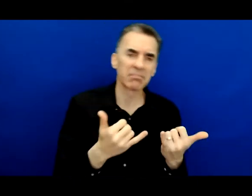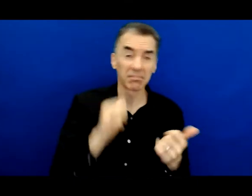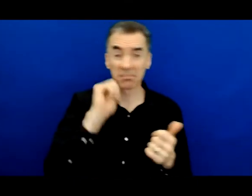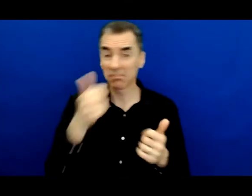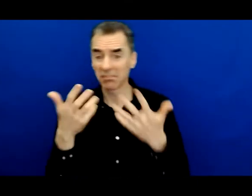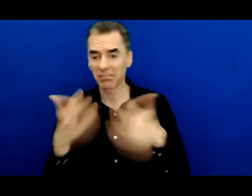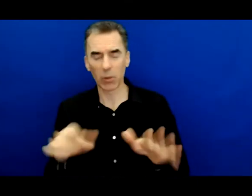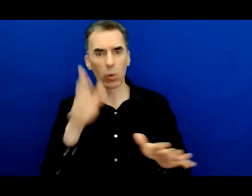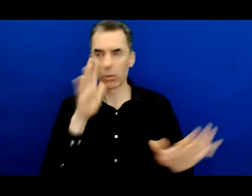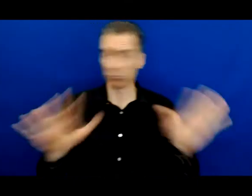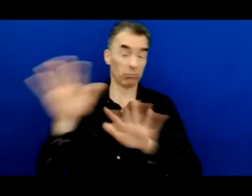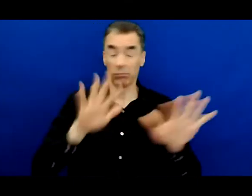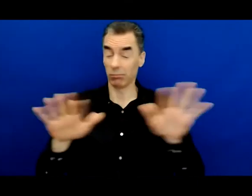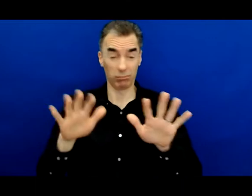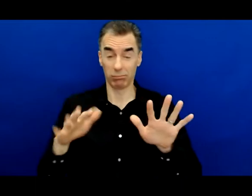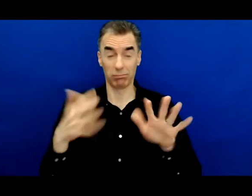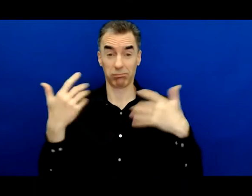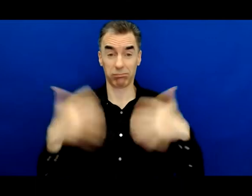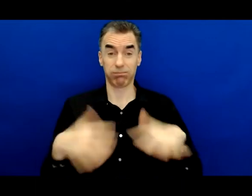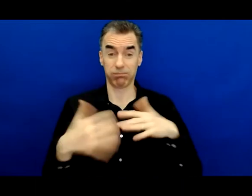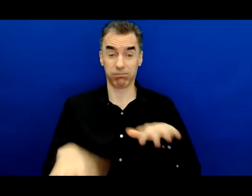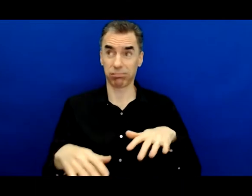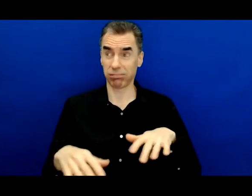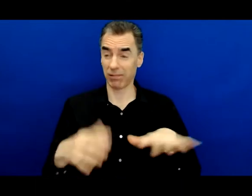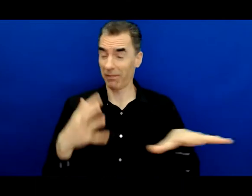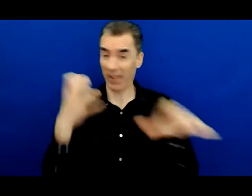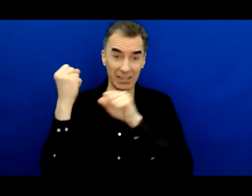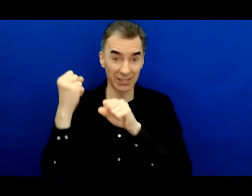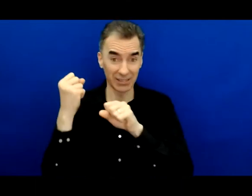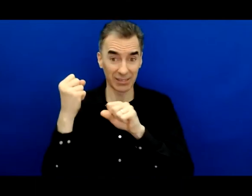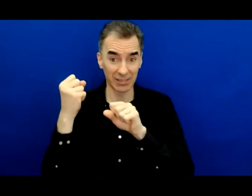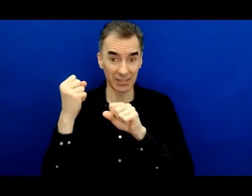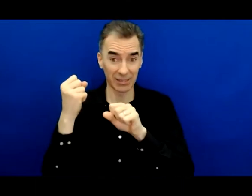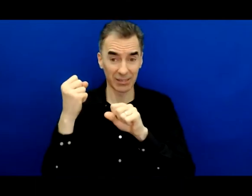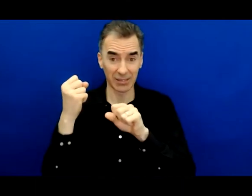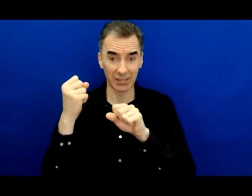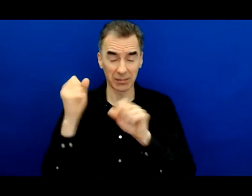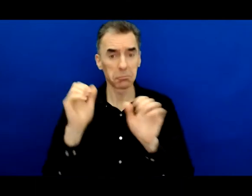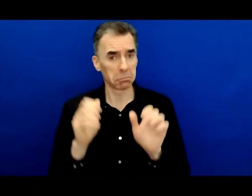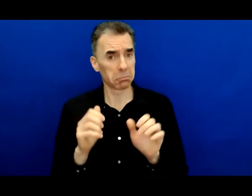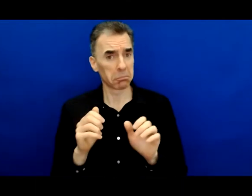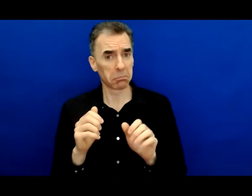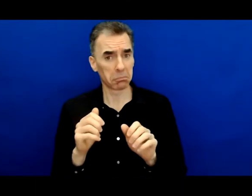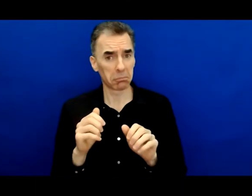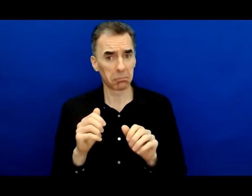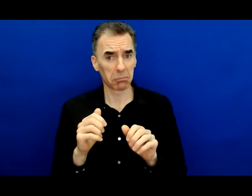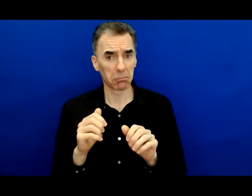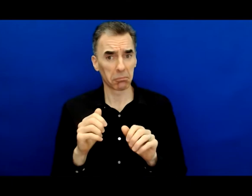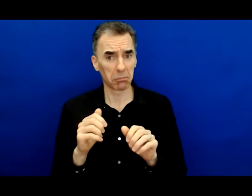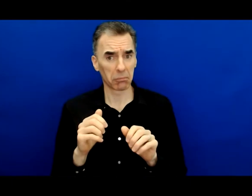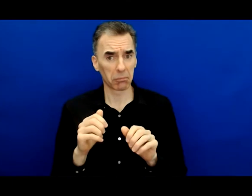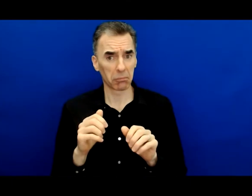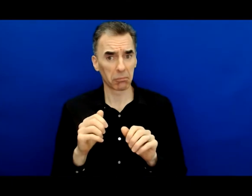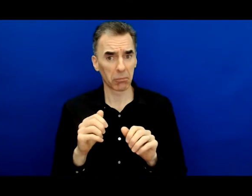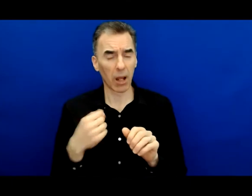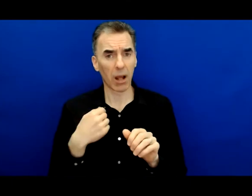what just happened? And that's great. You know, I just want to say our goal is not to only provide you a space to learn and